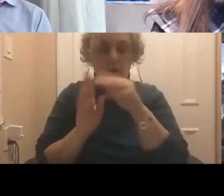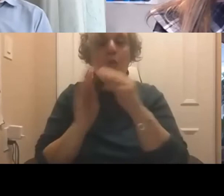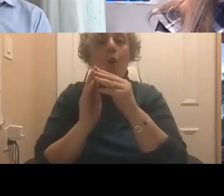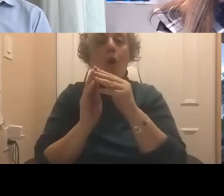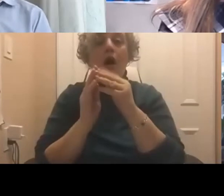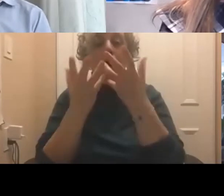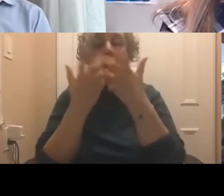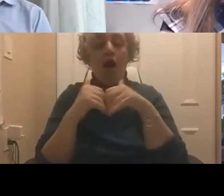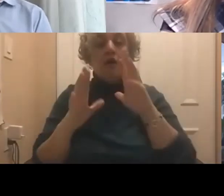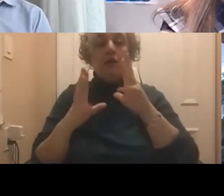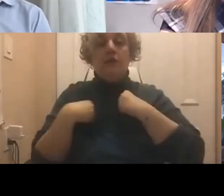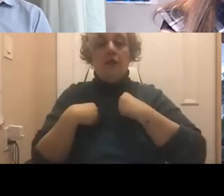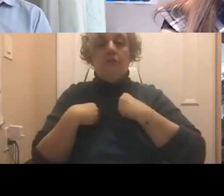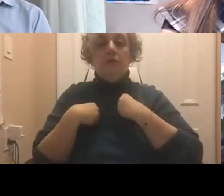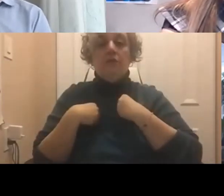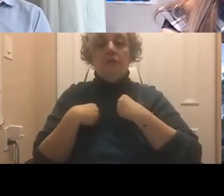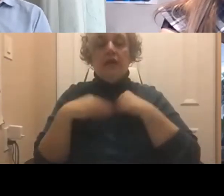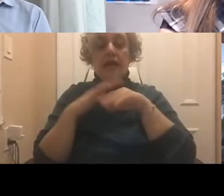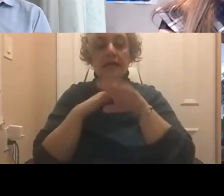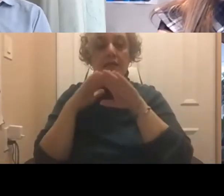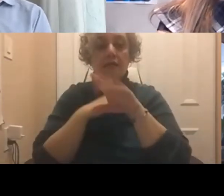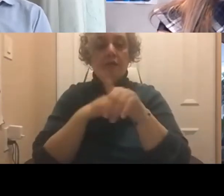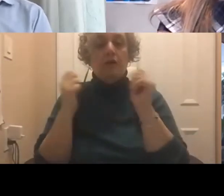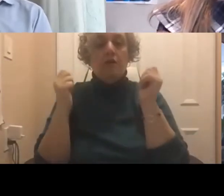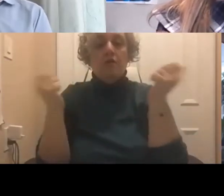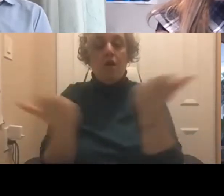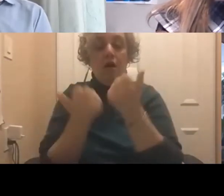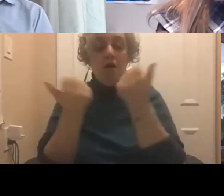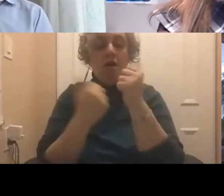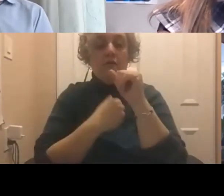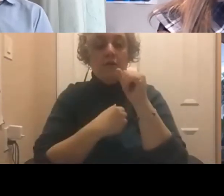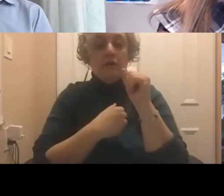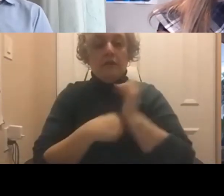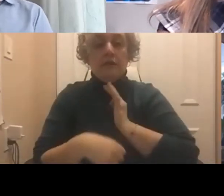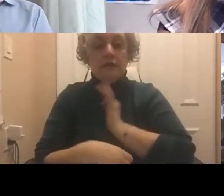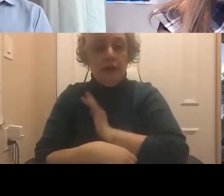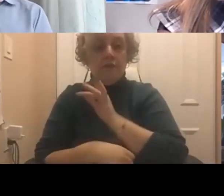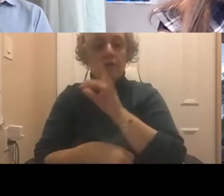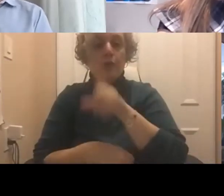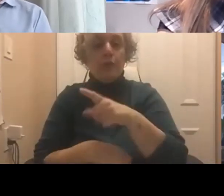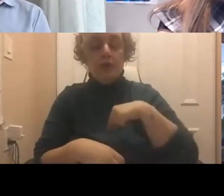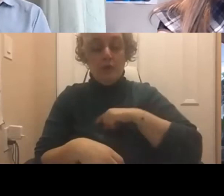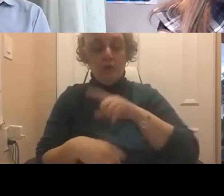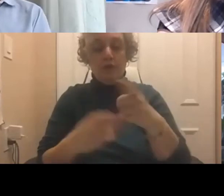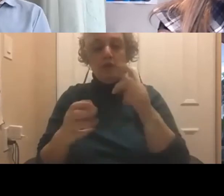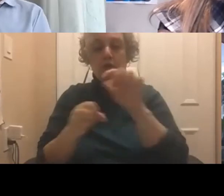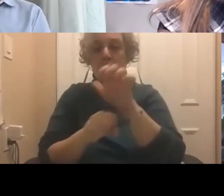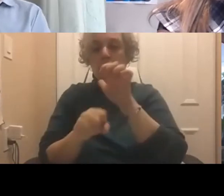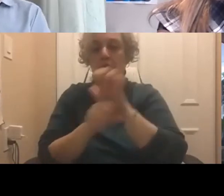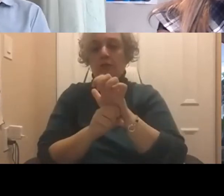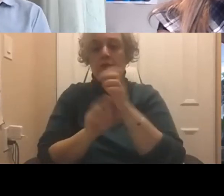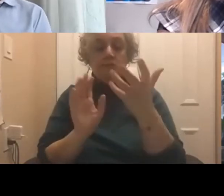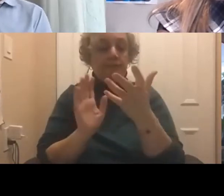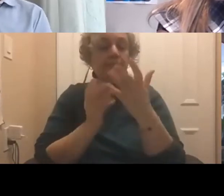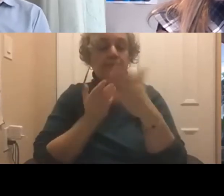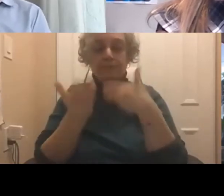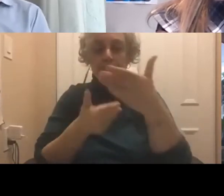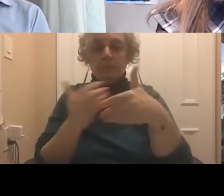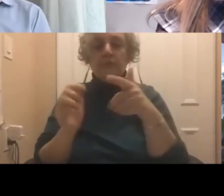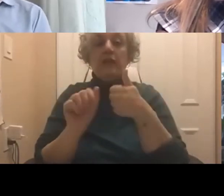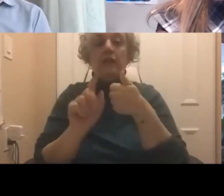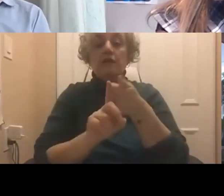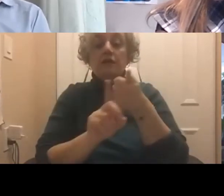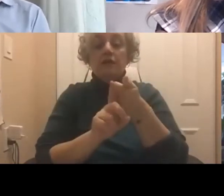to a lot of employees. We're working with the Self-Employed